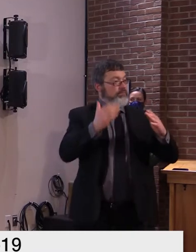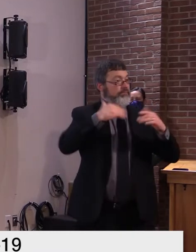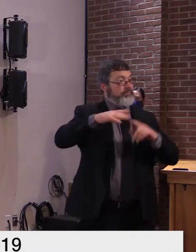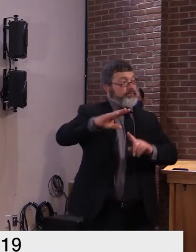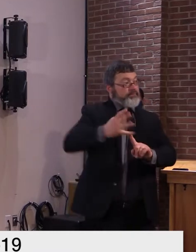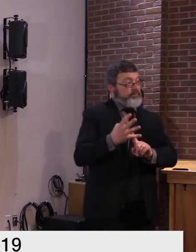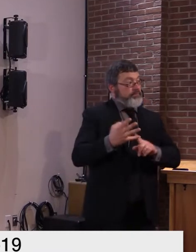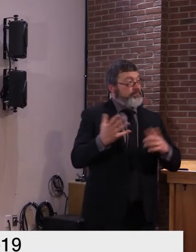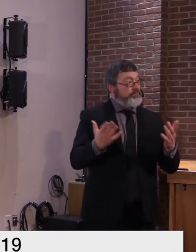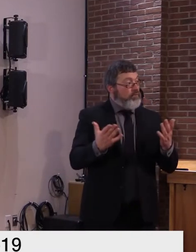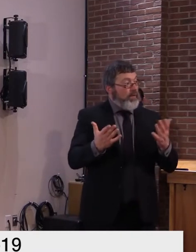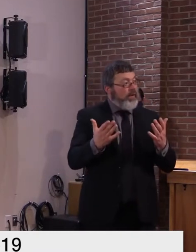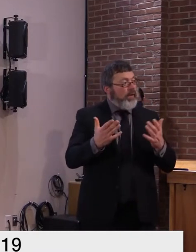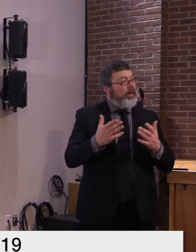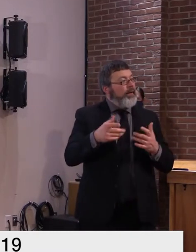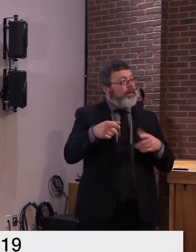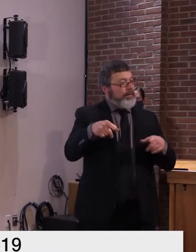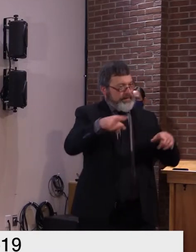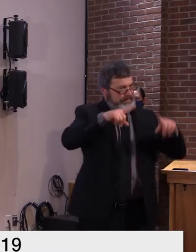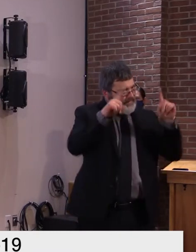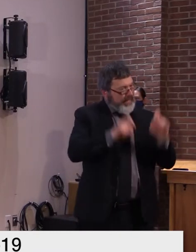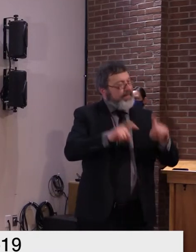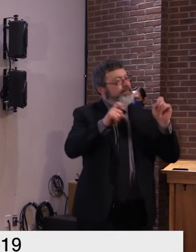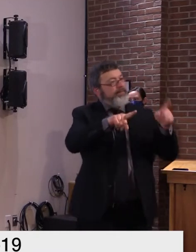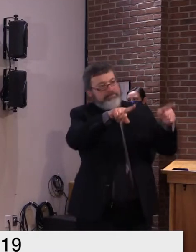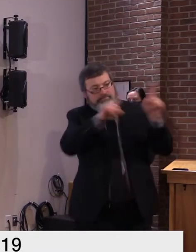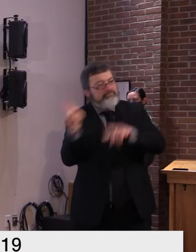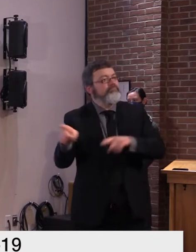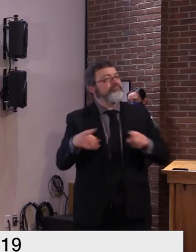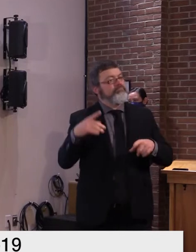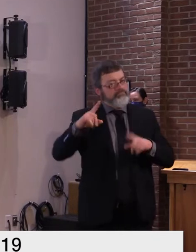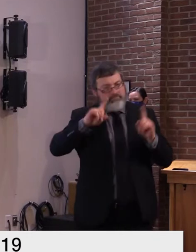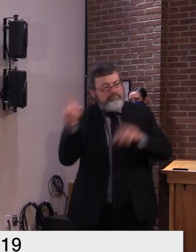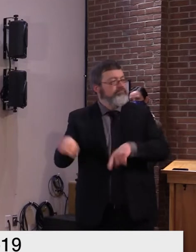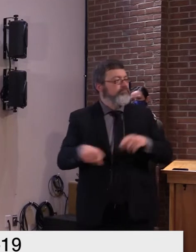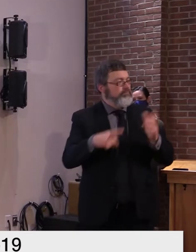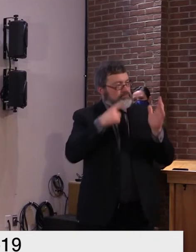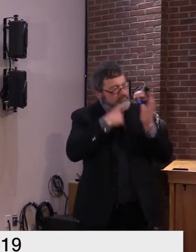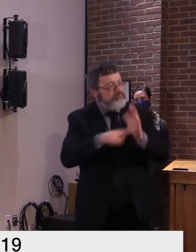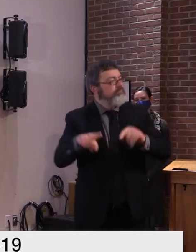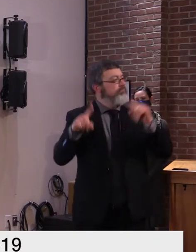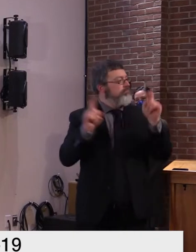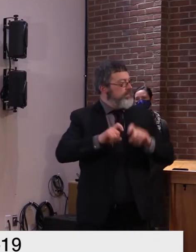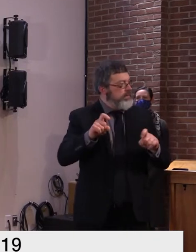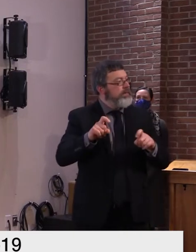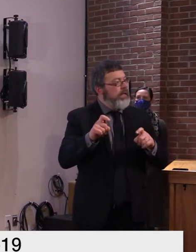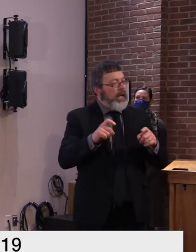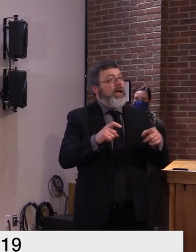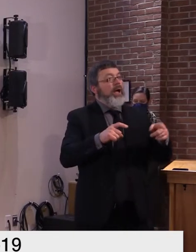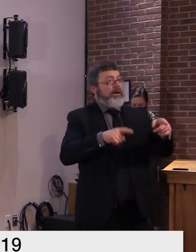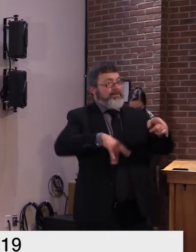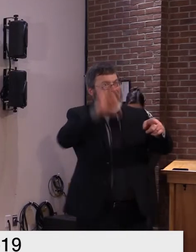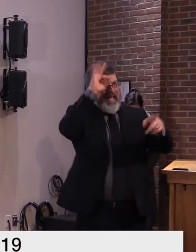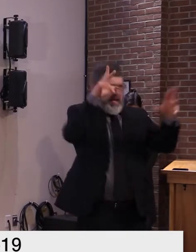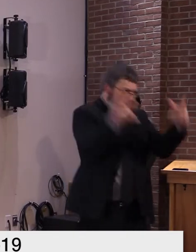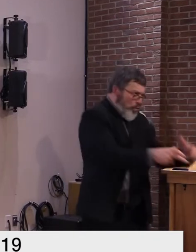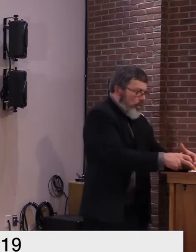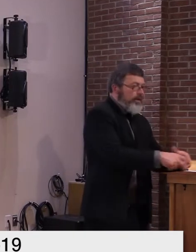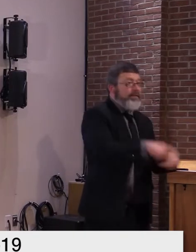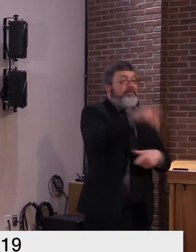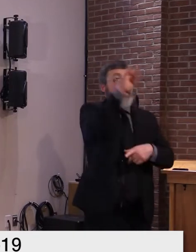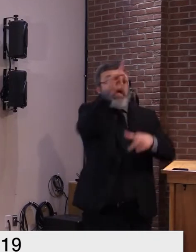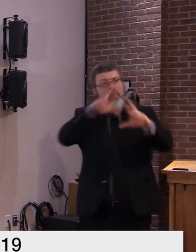testing to quickly identify and isolate people who are infected again especially as a means